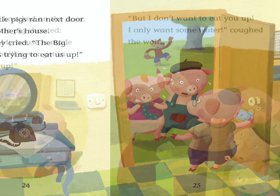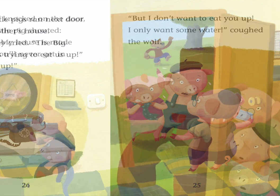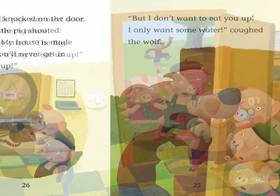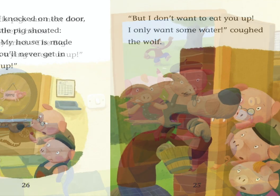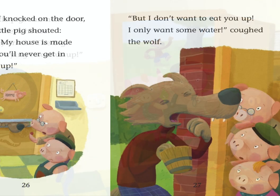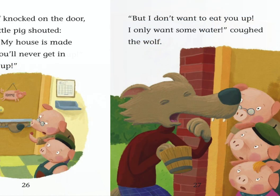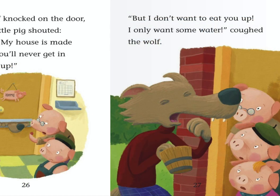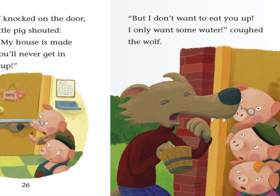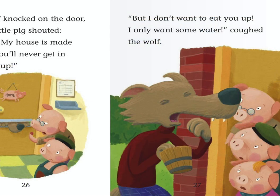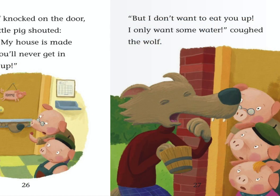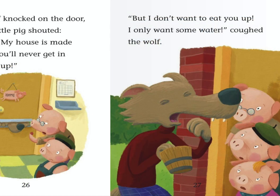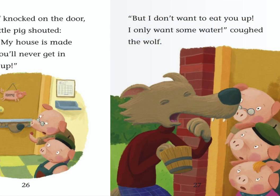The